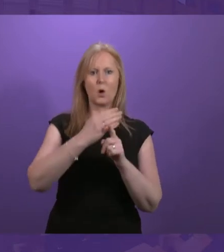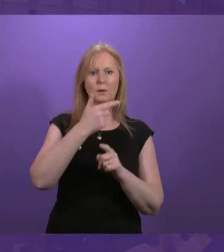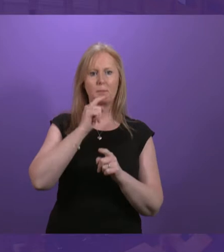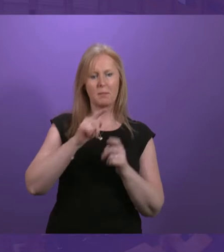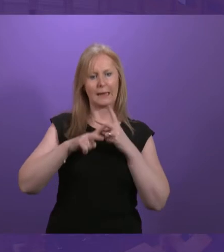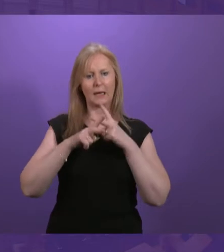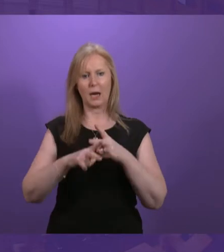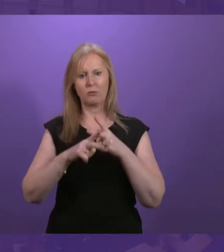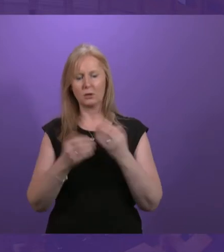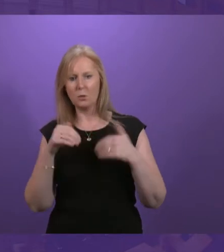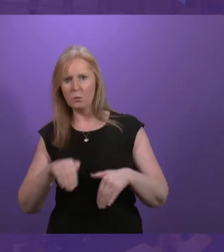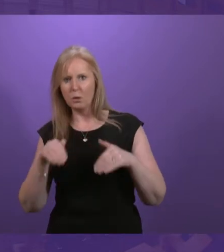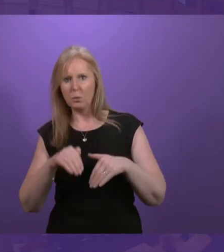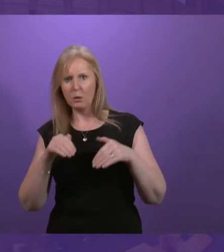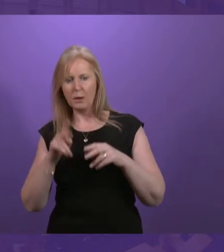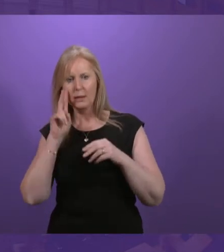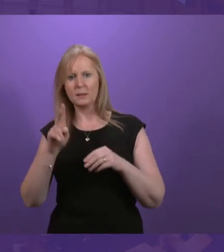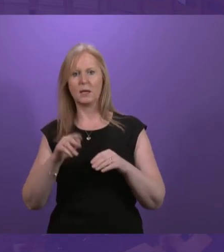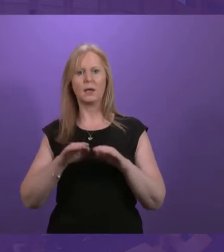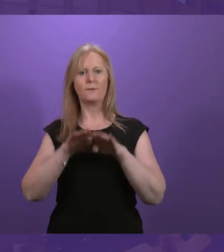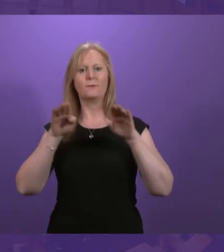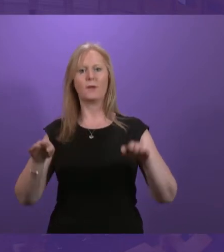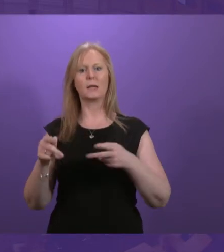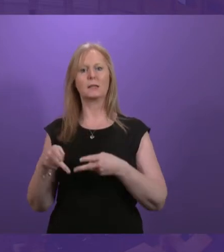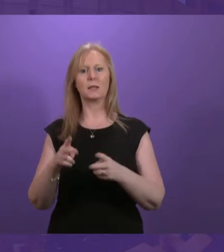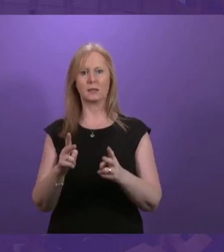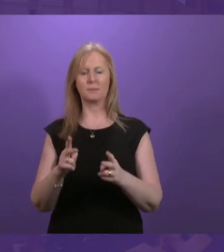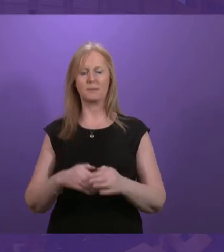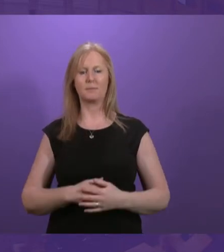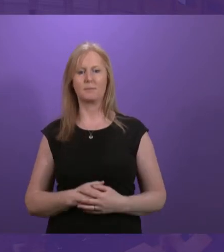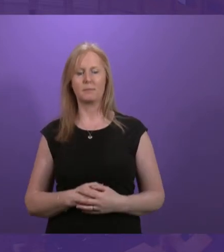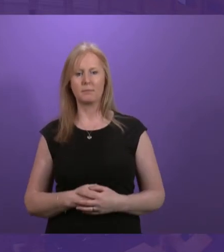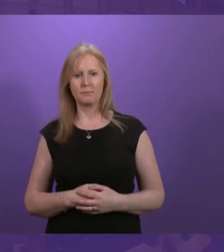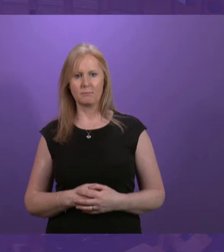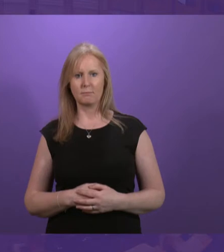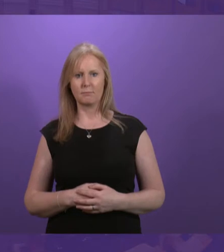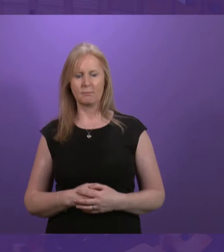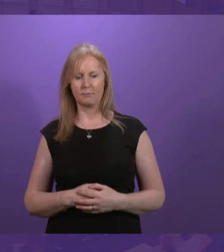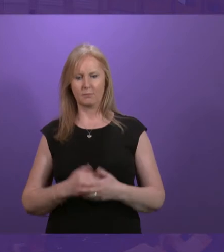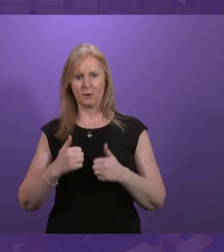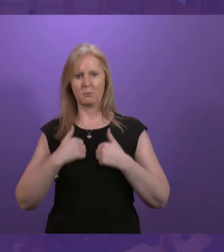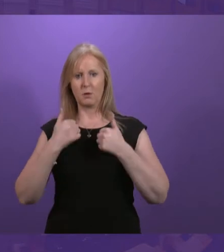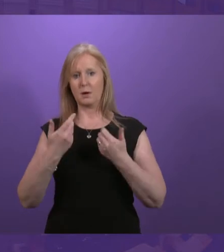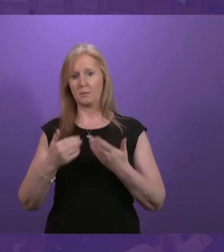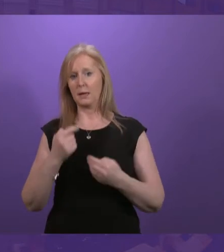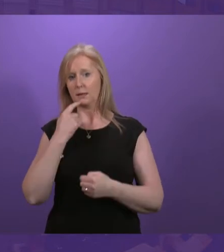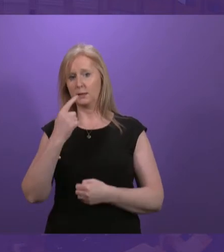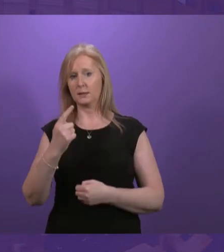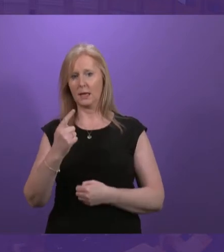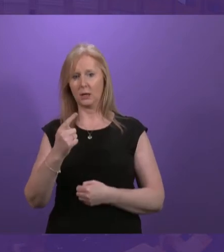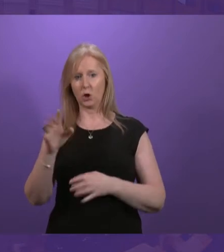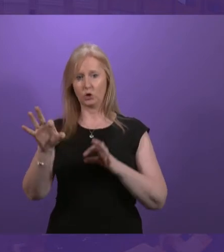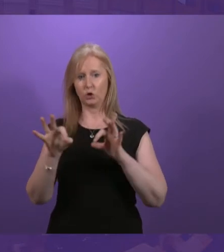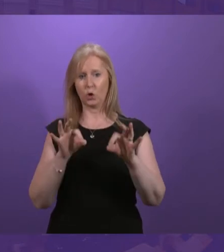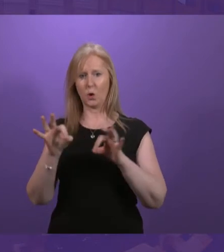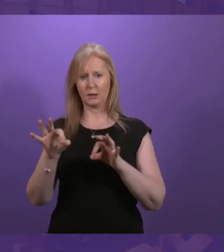wait to see a fairer social security system. This morning, the Cabinet Secretary said it was a choice, a choice to use